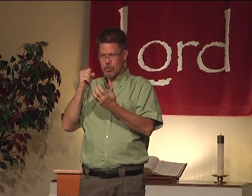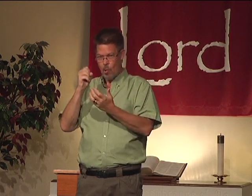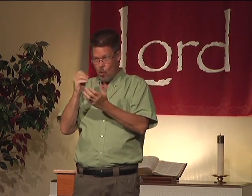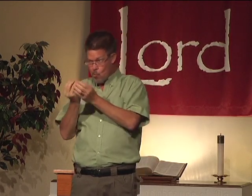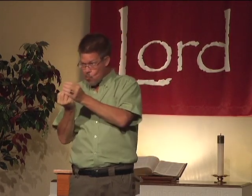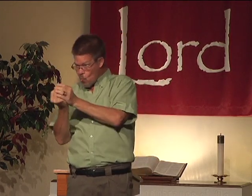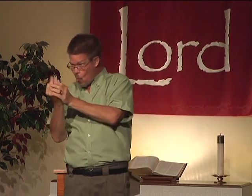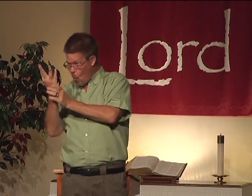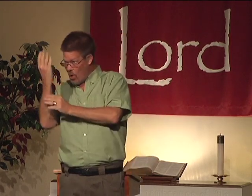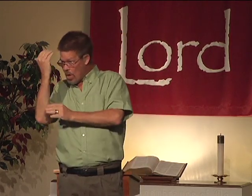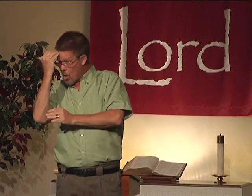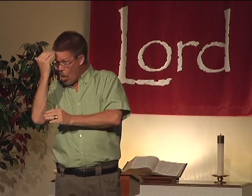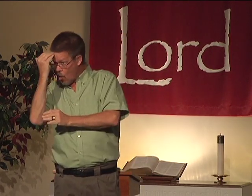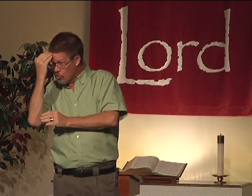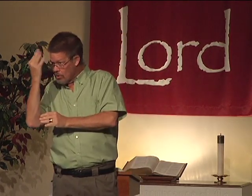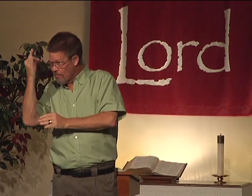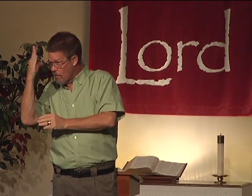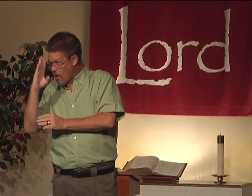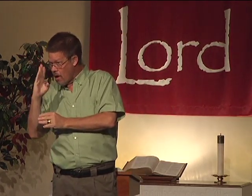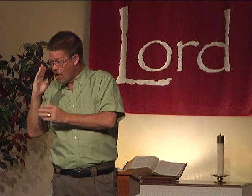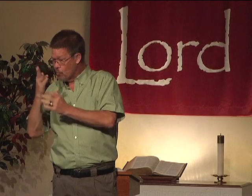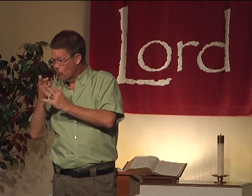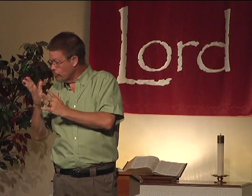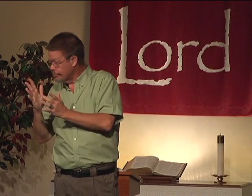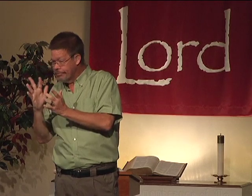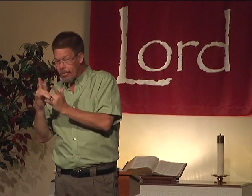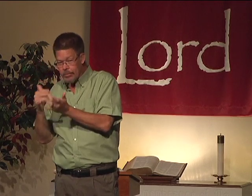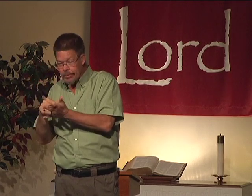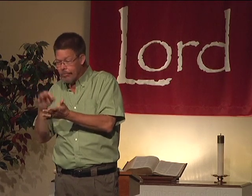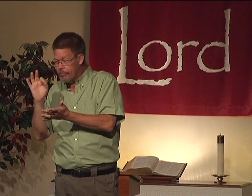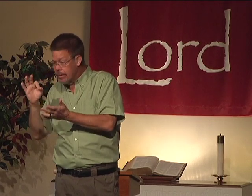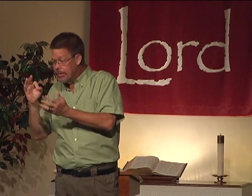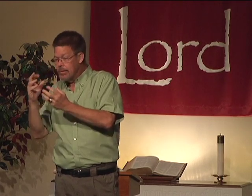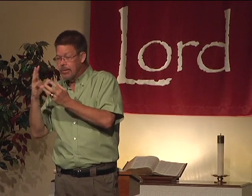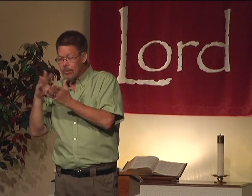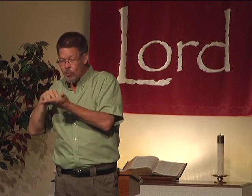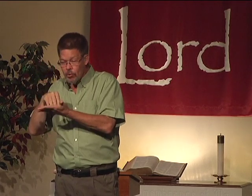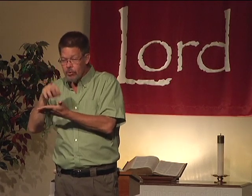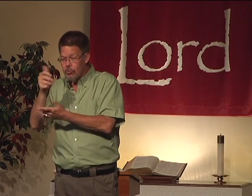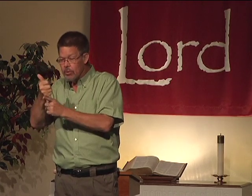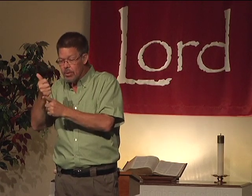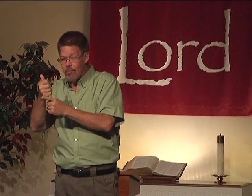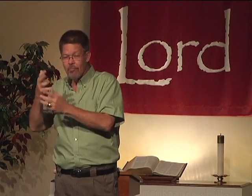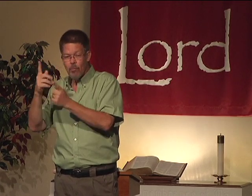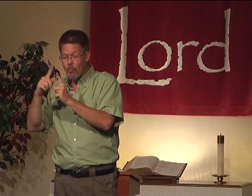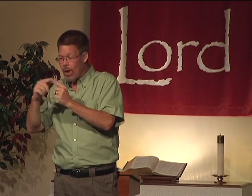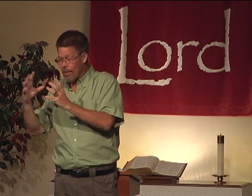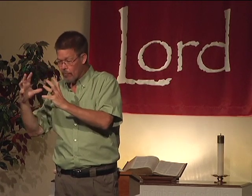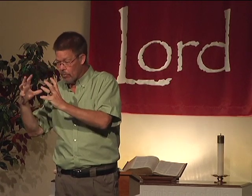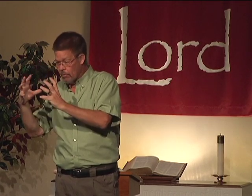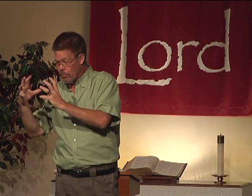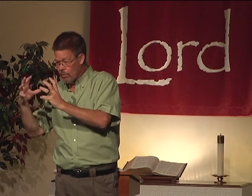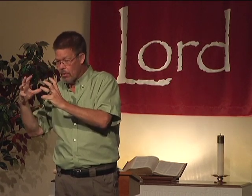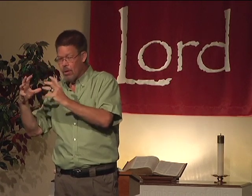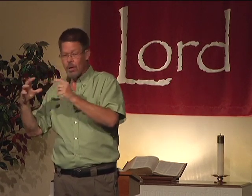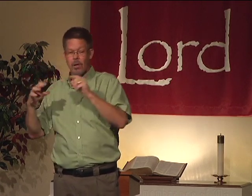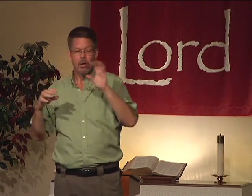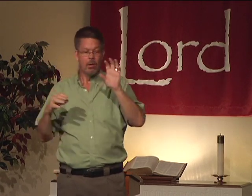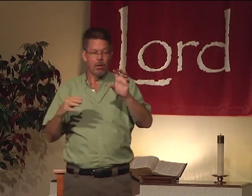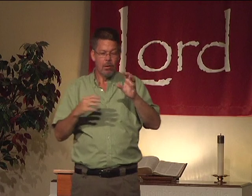together at the bottom? So if you grow in knowledge of God, do Bible studies, sermons, learning yourself, whatever, you grow